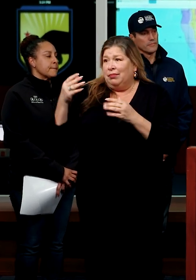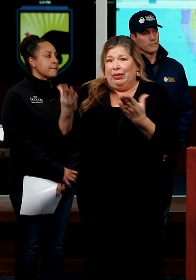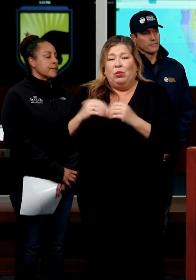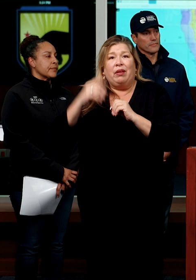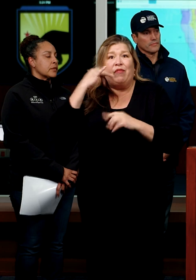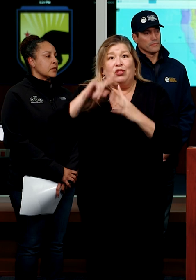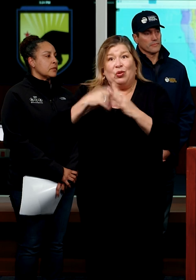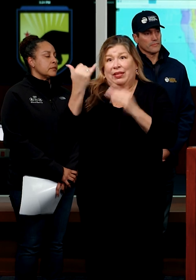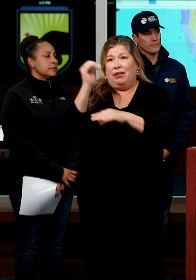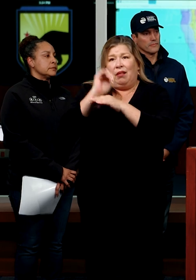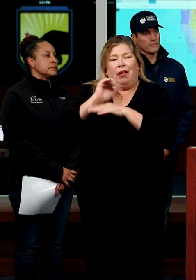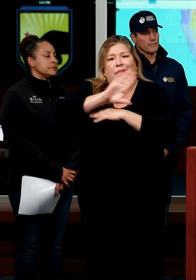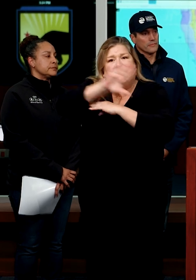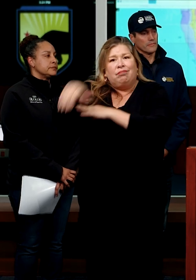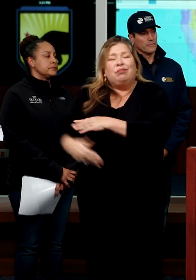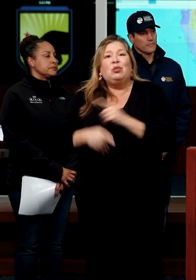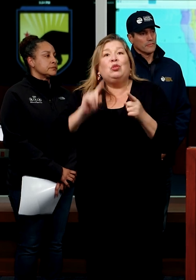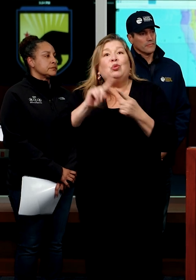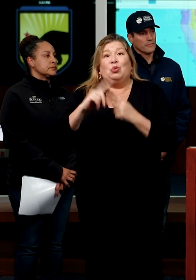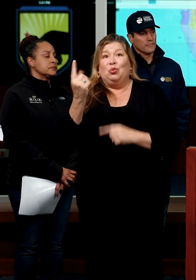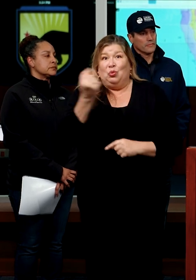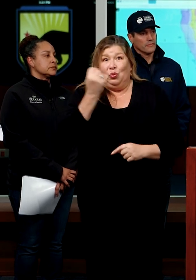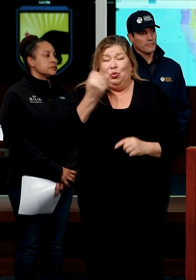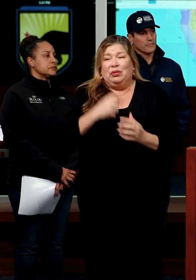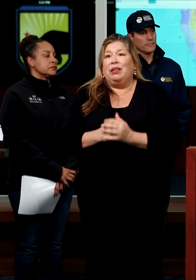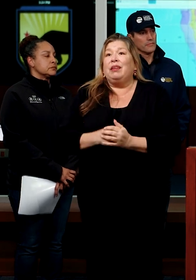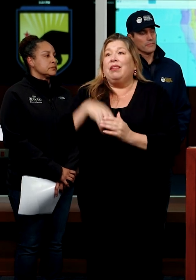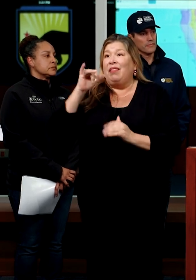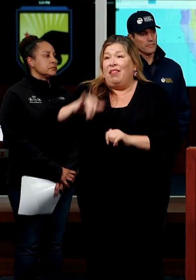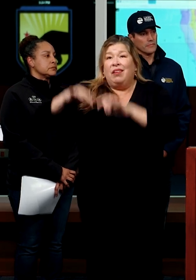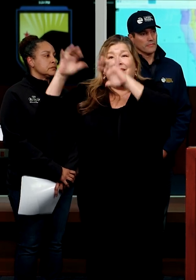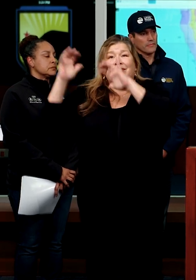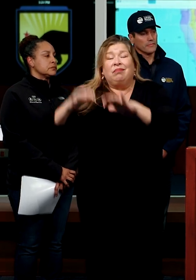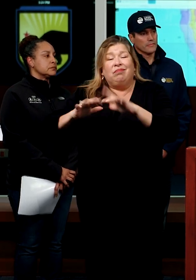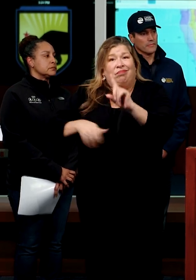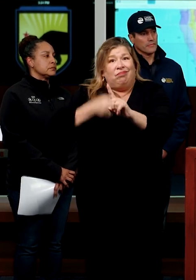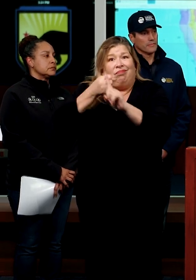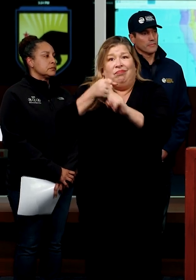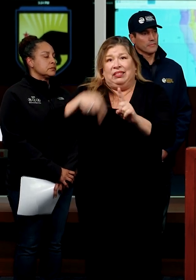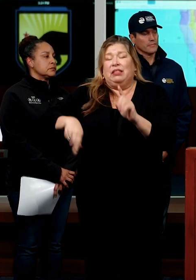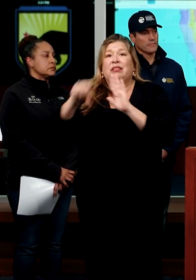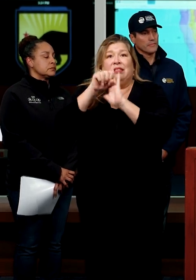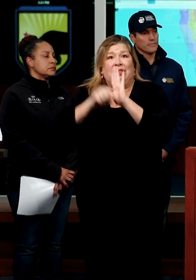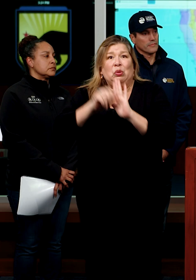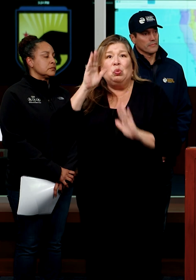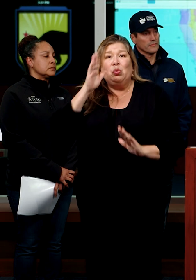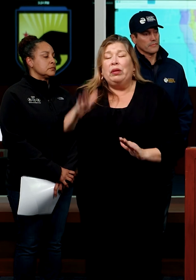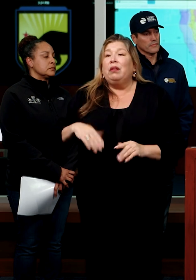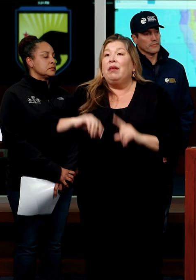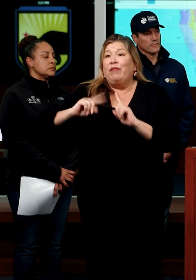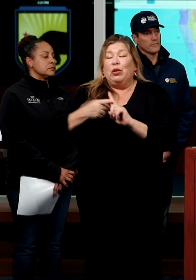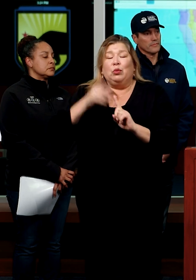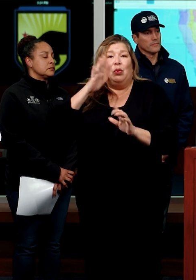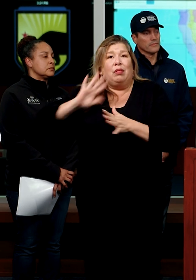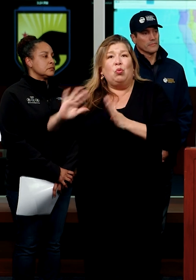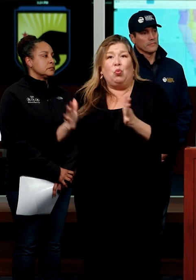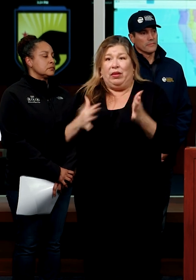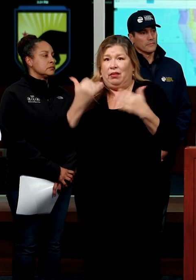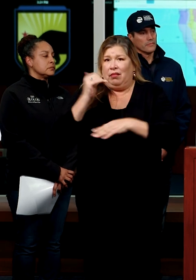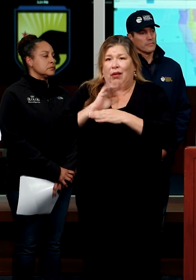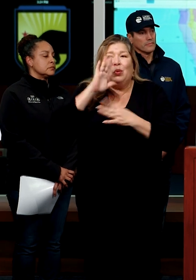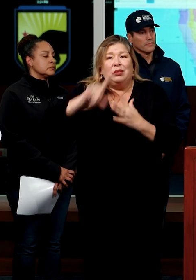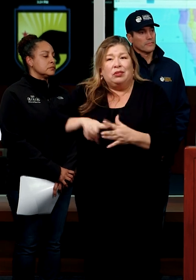continuing through Tuesday. This storm is gonna bring widespread impacts to the state. It's gonna start with the winds ramping up tonight.